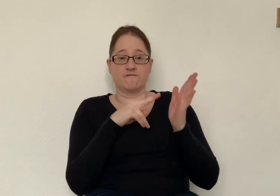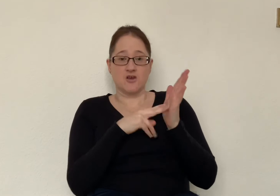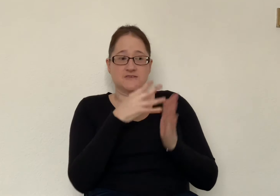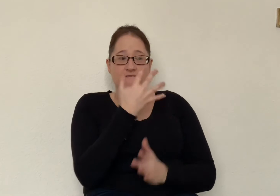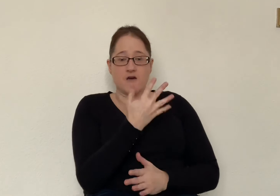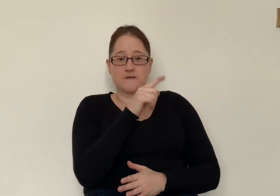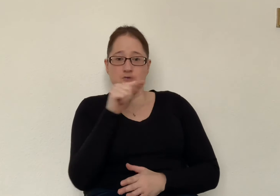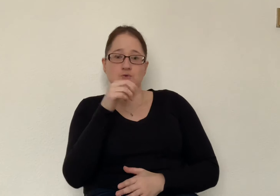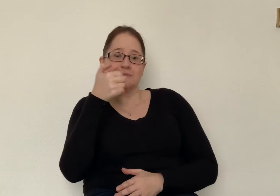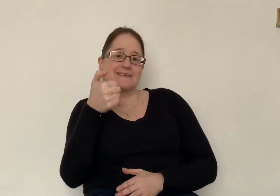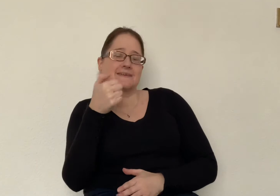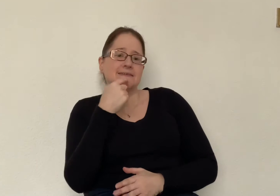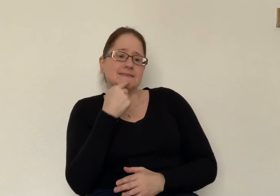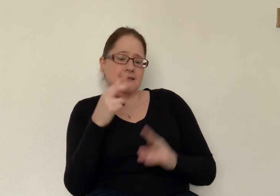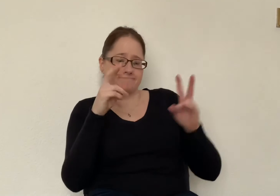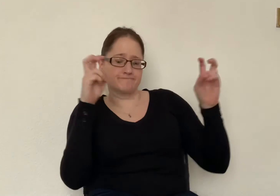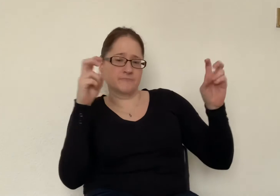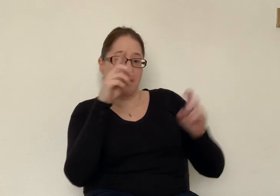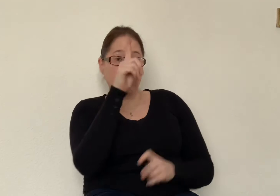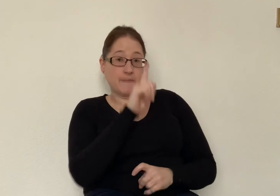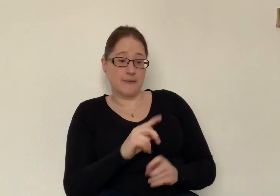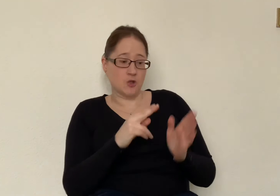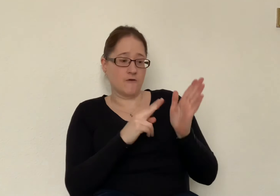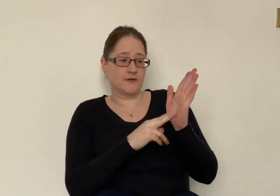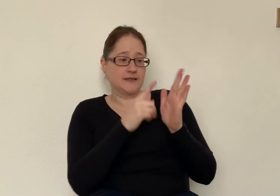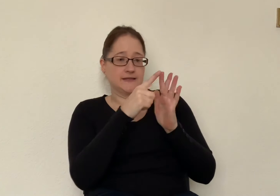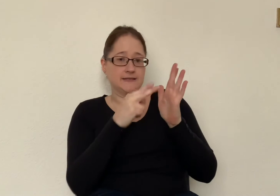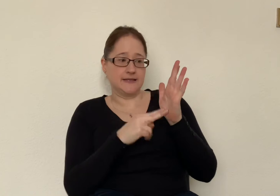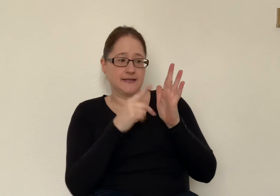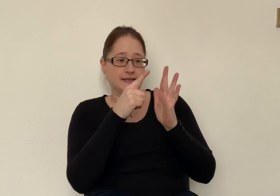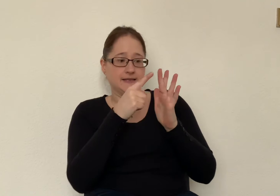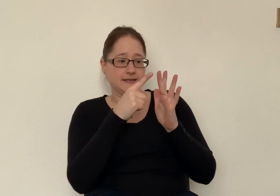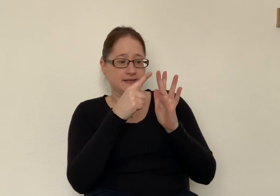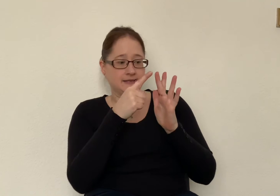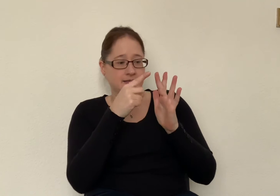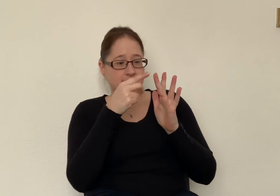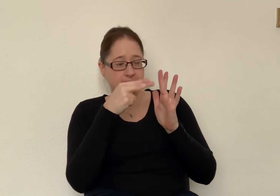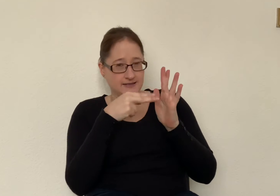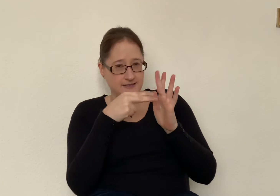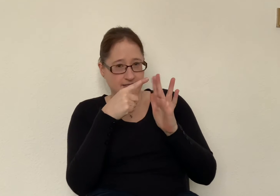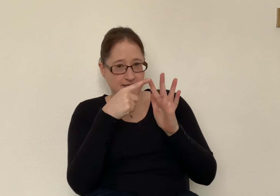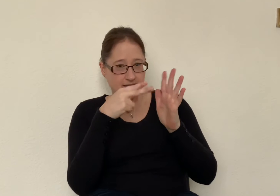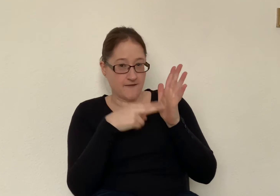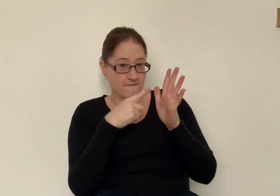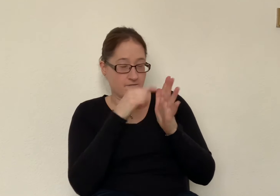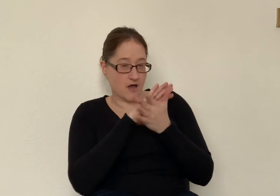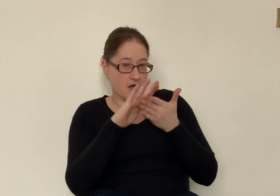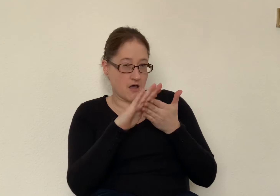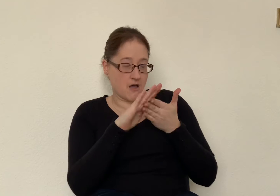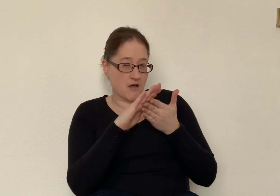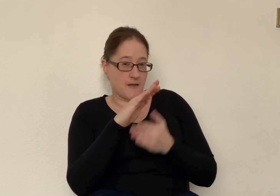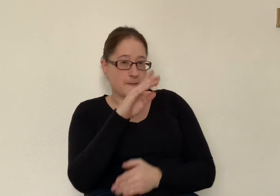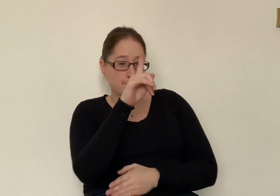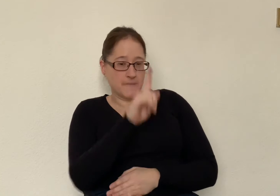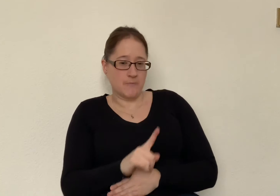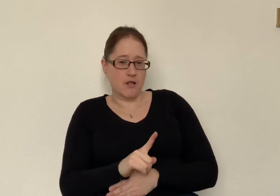God they proclaimed a fast and all of them great and small put on